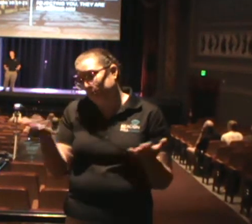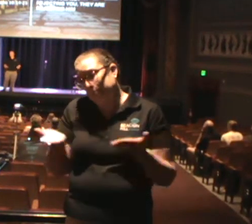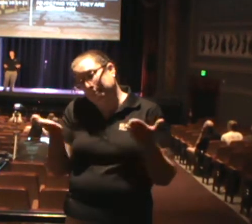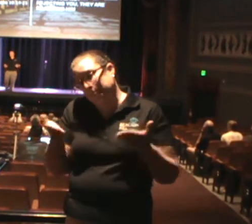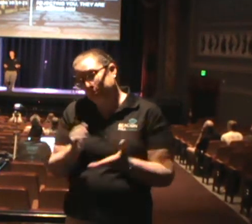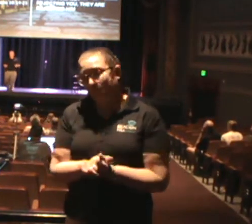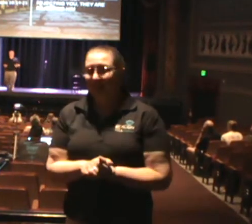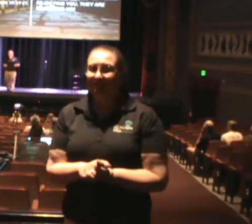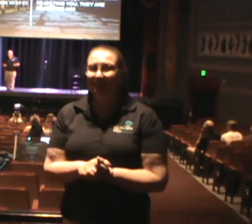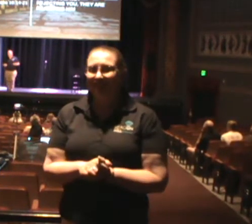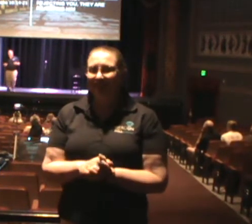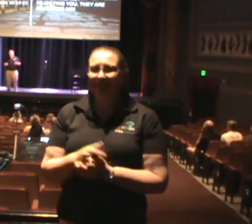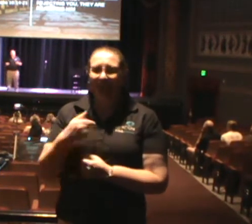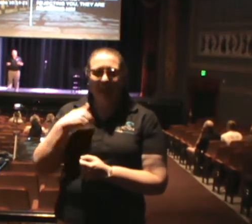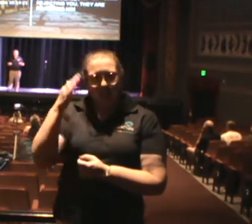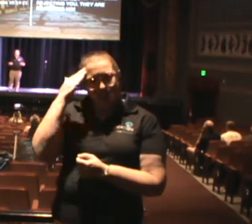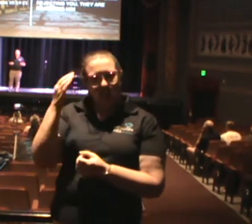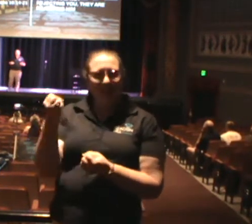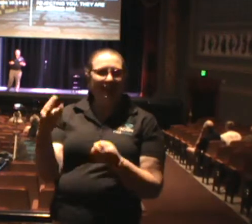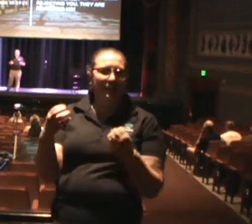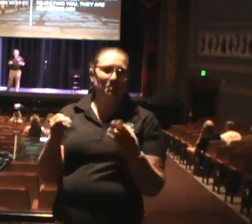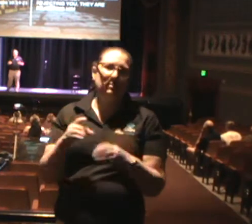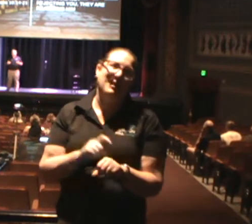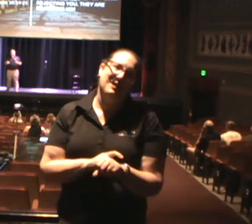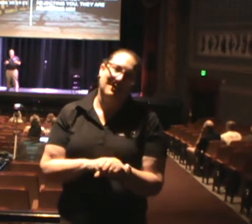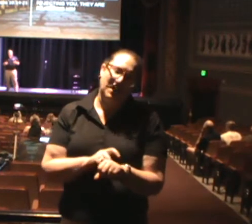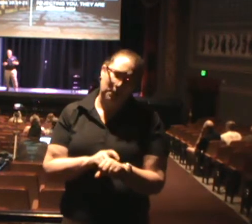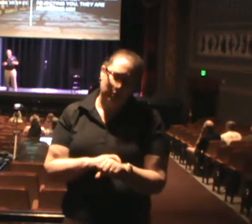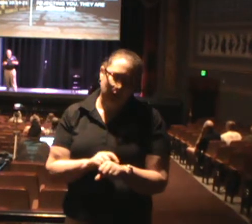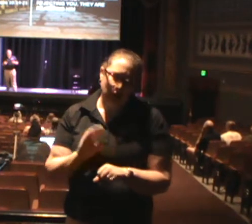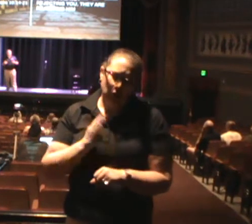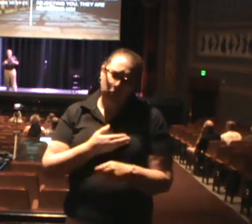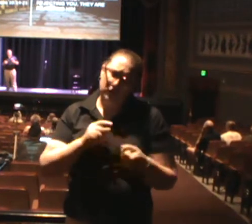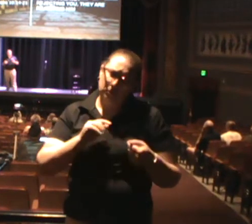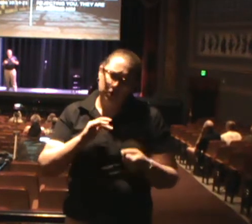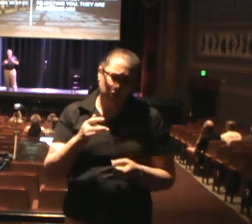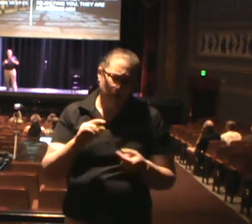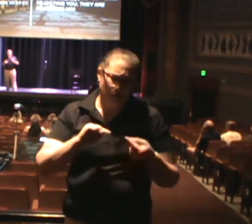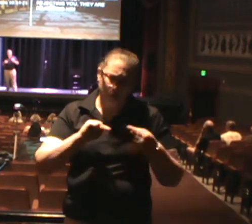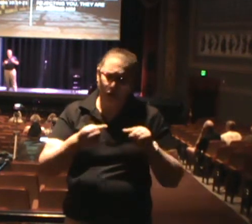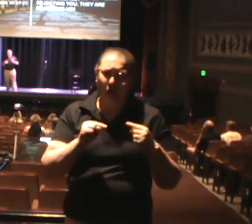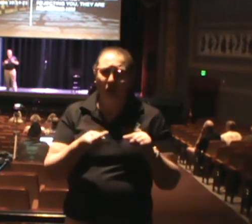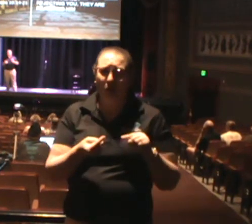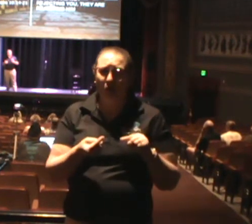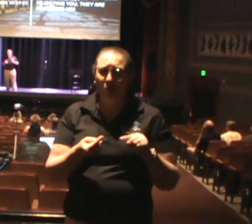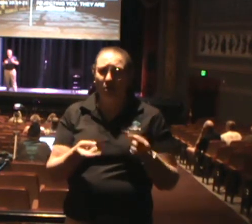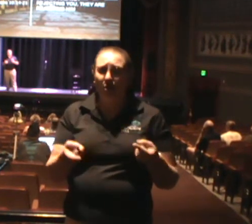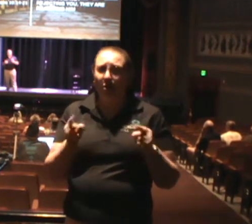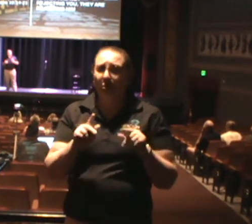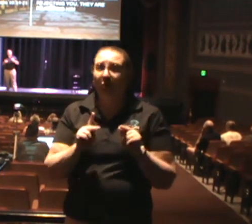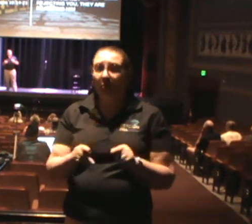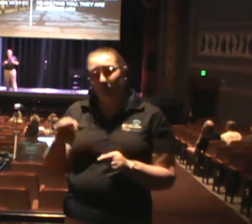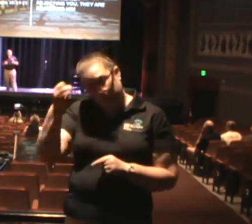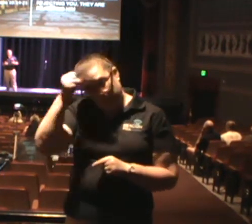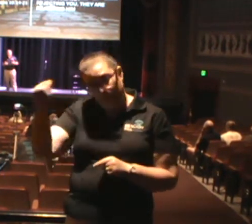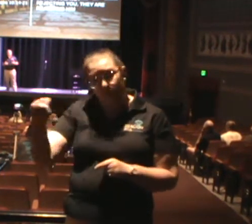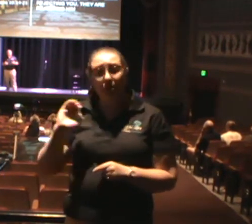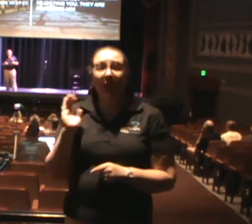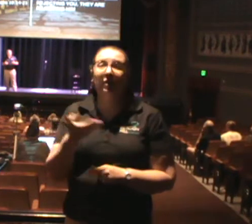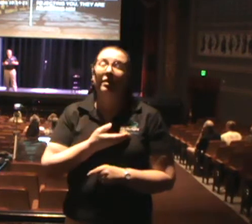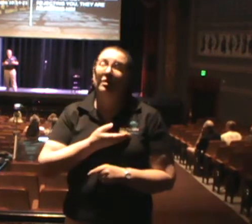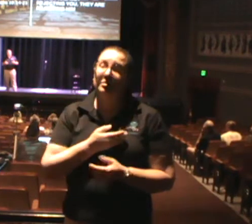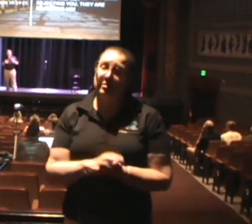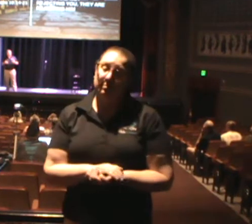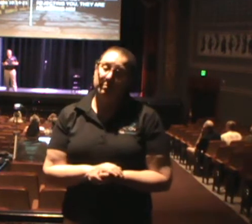And I think so many times we can get so hurt when people reject us. But here's the deal.